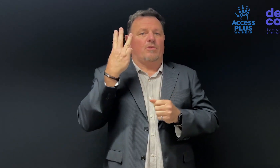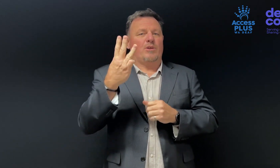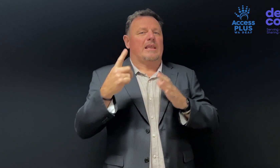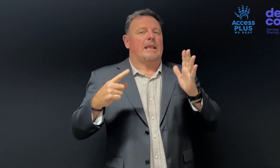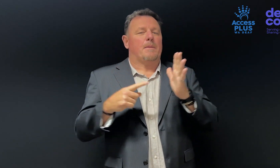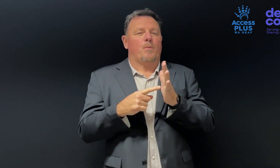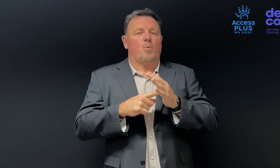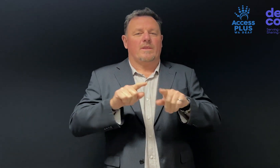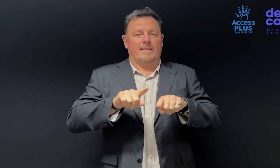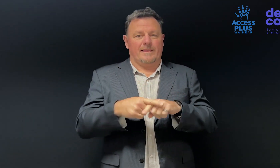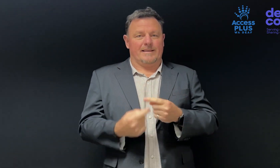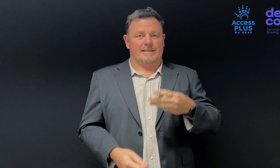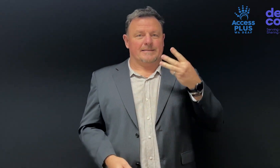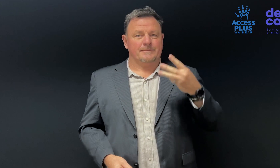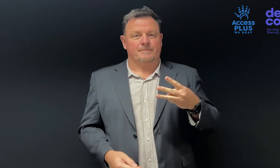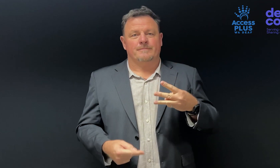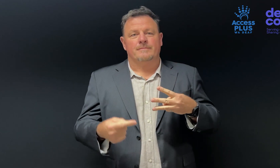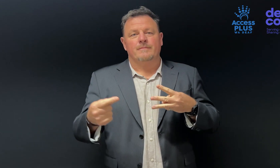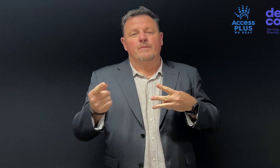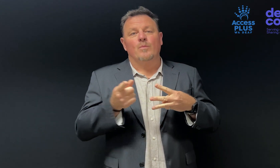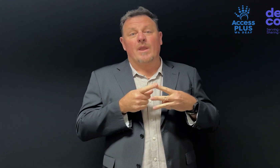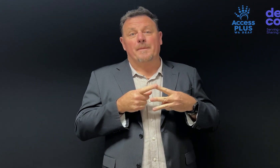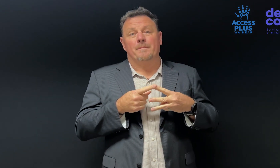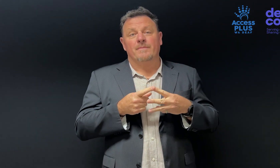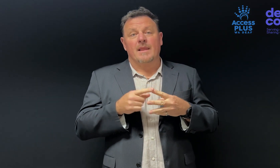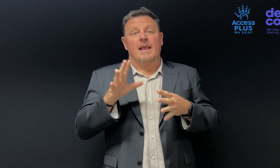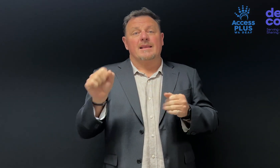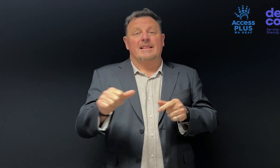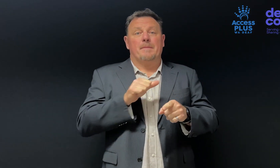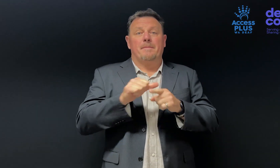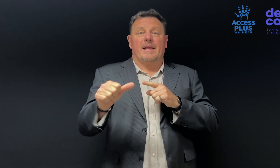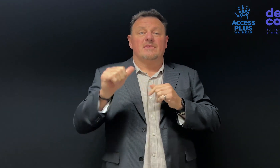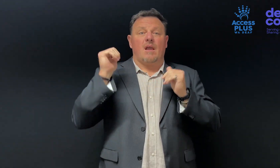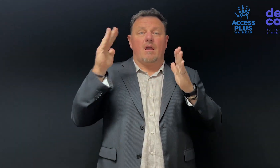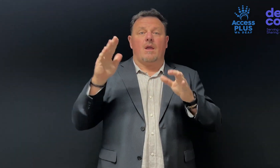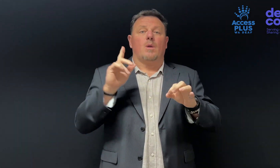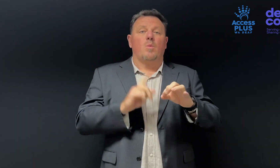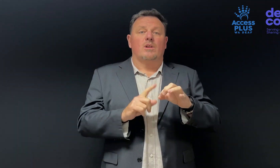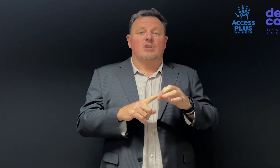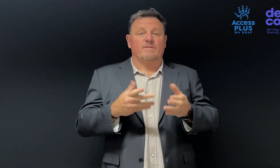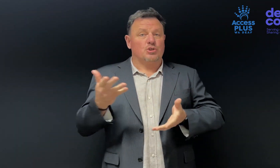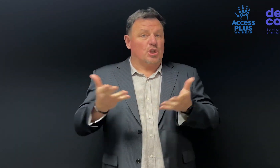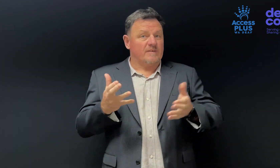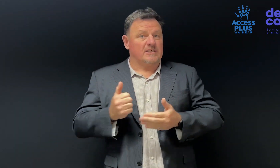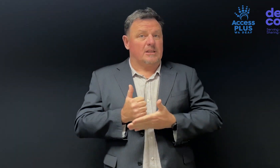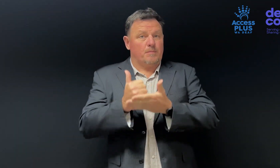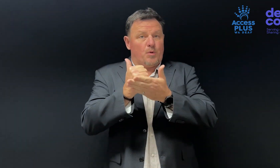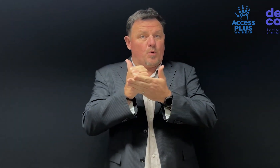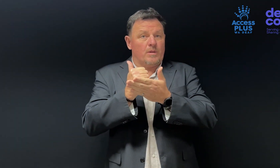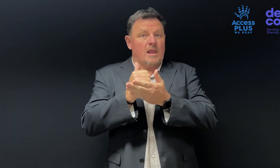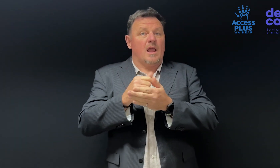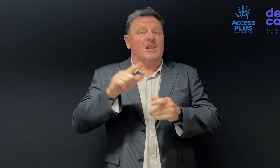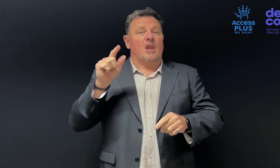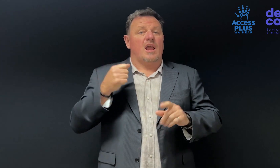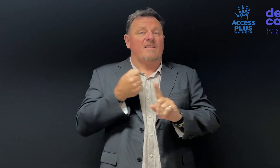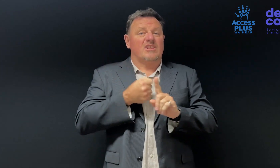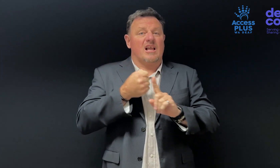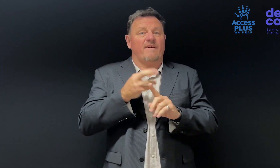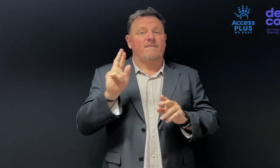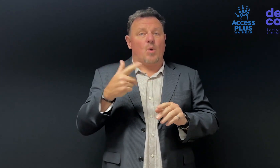with three key things in mind. The first, high quality services and supports, as well